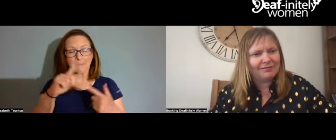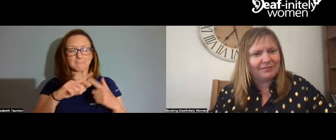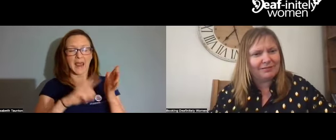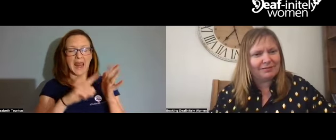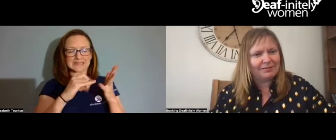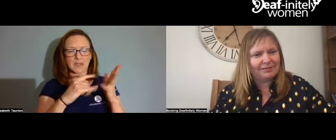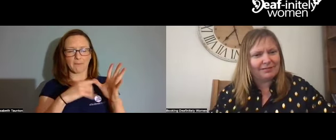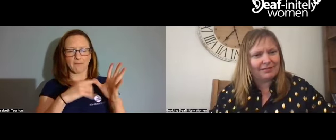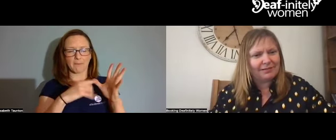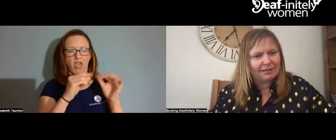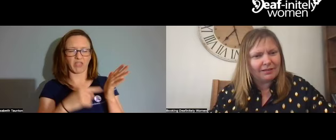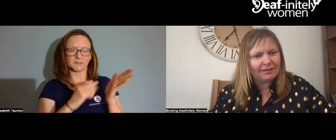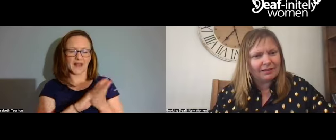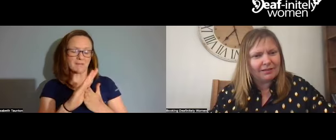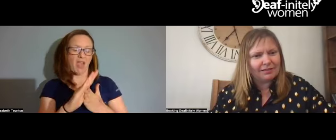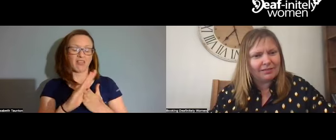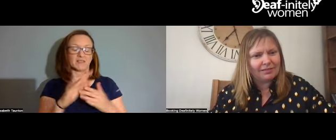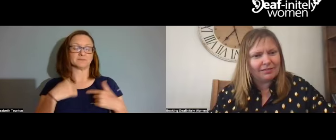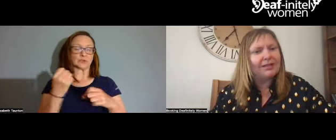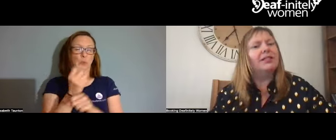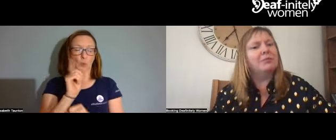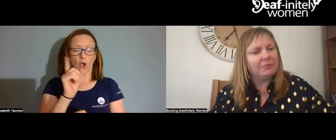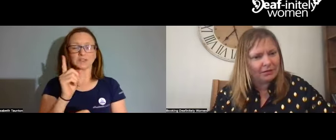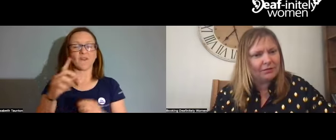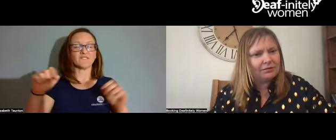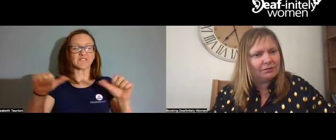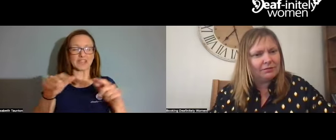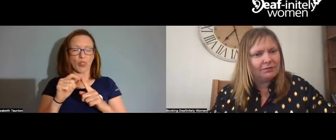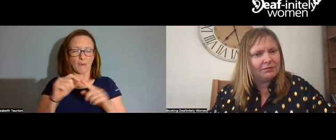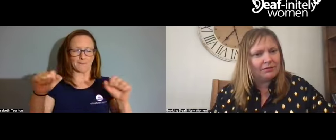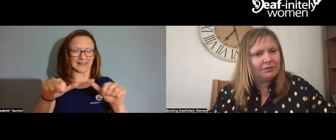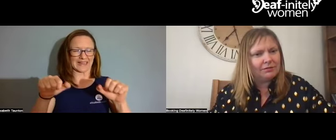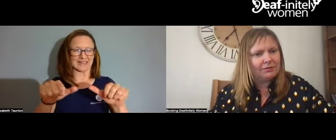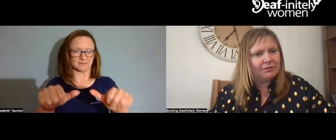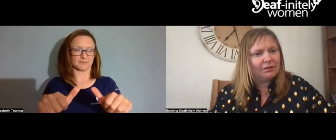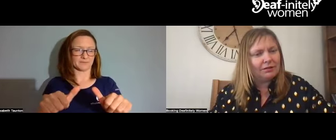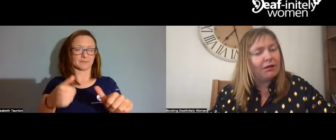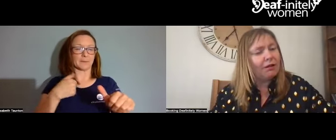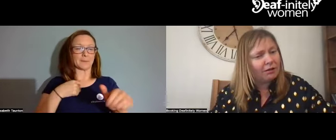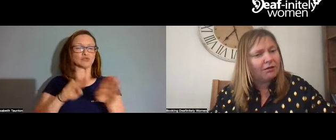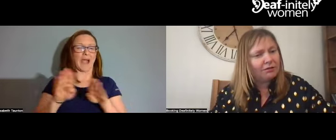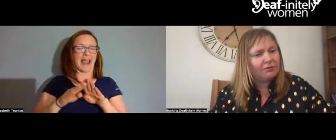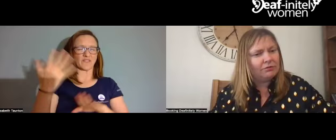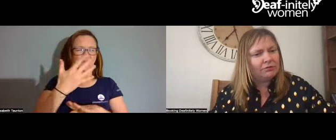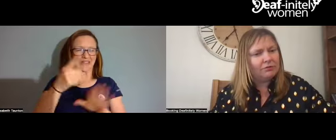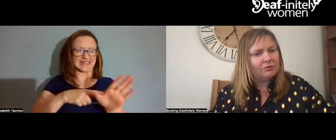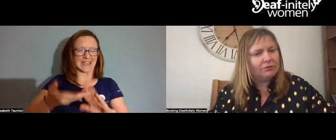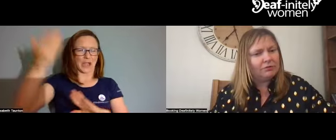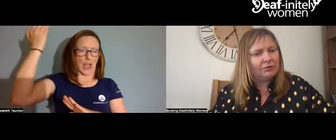My name is Elizabeth. I do the physiotherapy. I've been